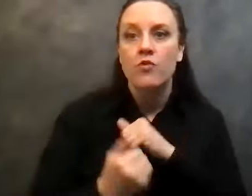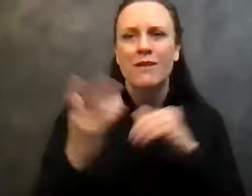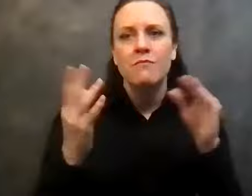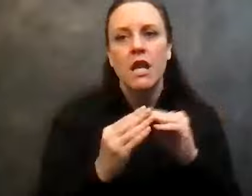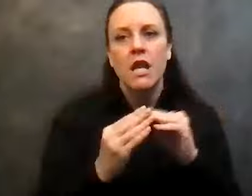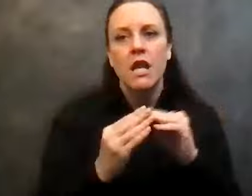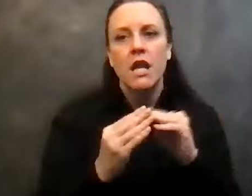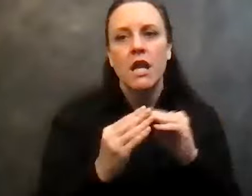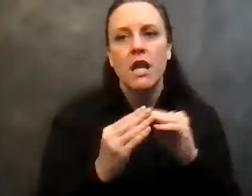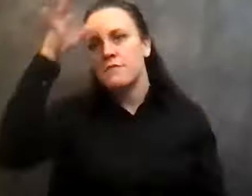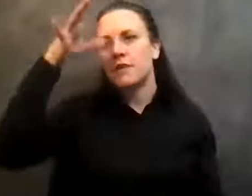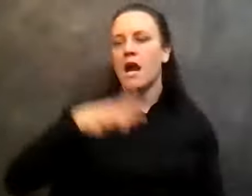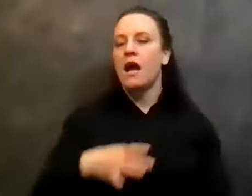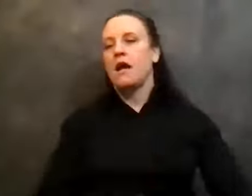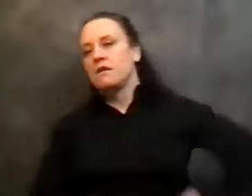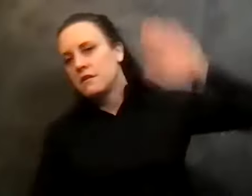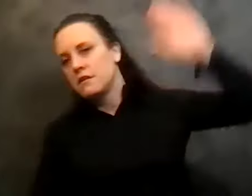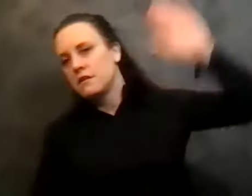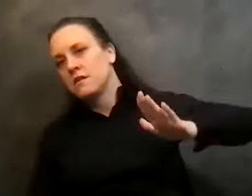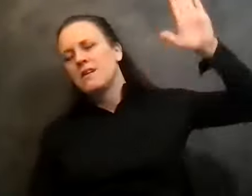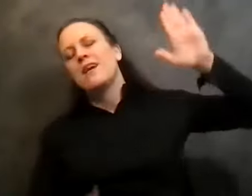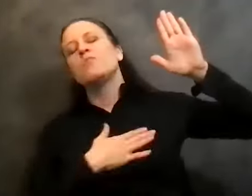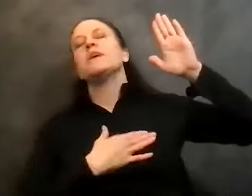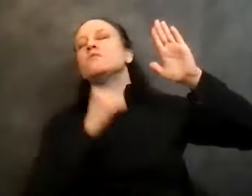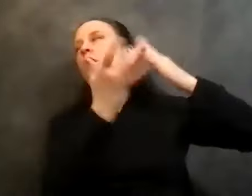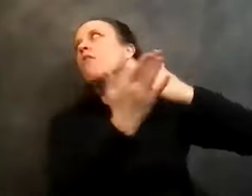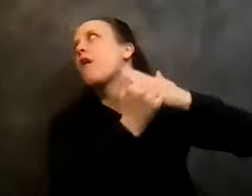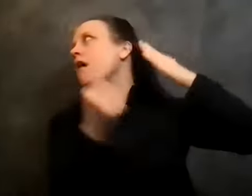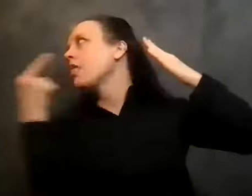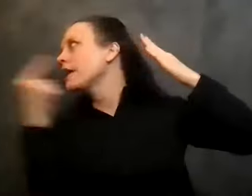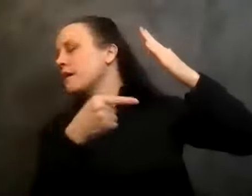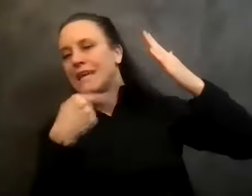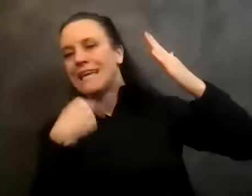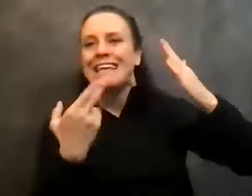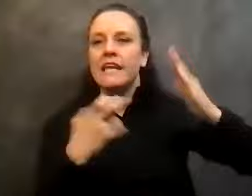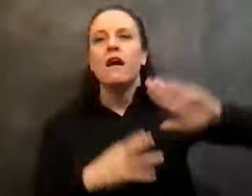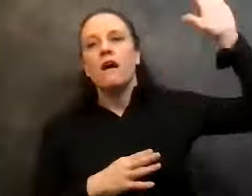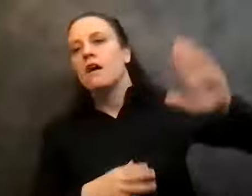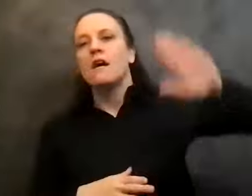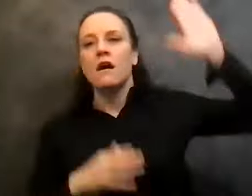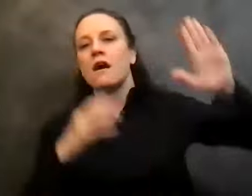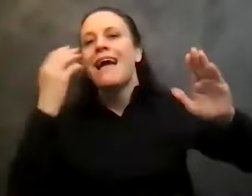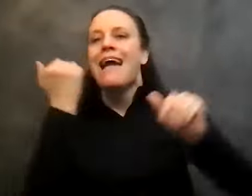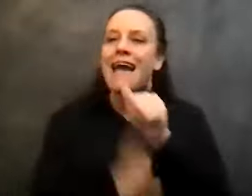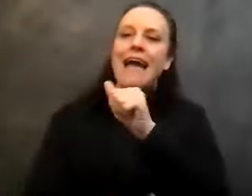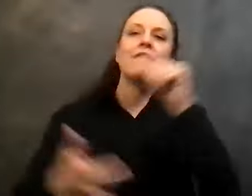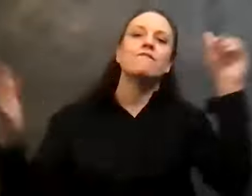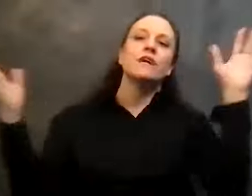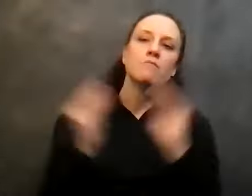know what I mean? Oh, please don't call on him. Please don't call him. He, he's a blowhard. Please don't call. Oh, they called on him. Oh no,